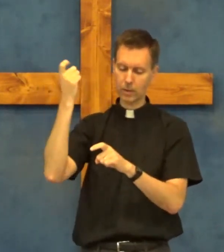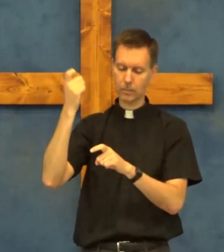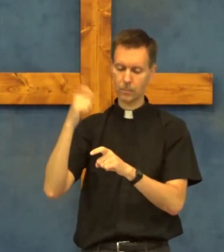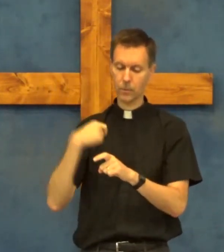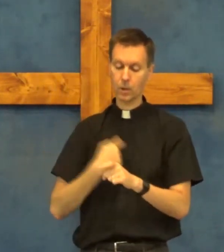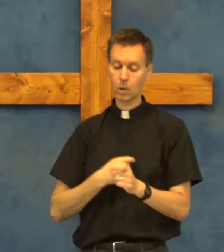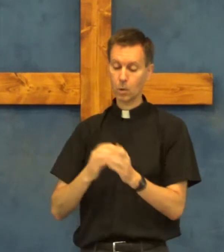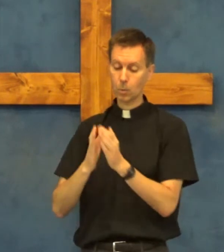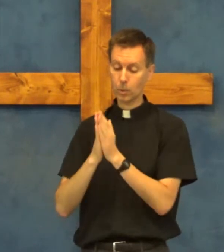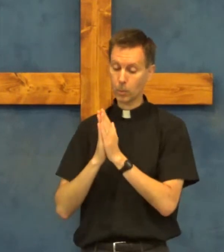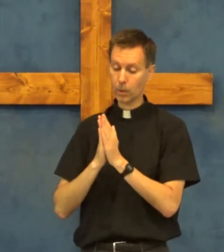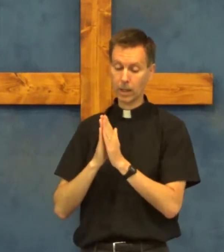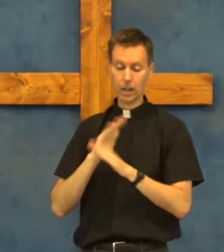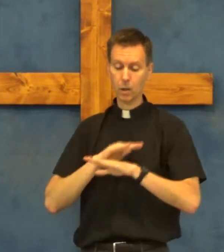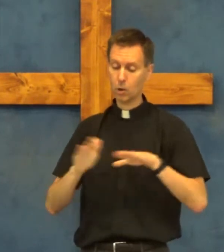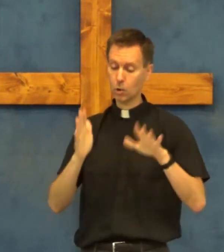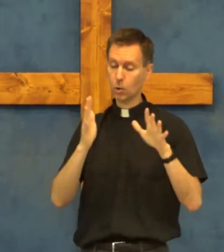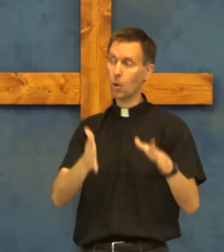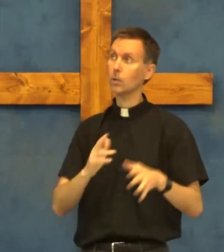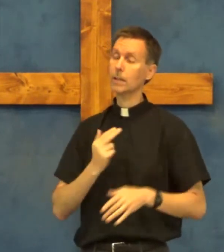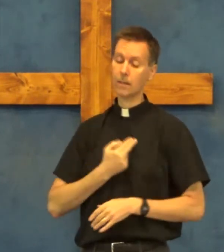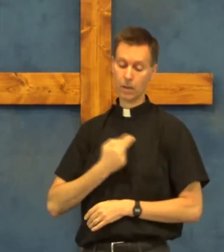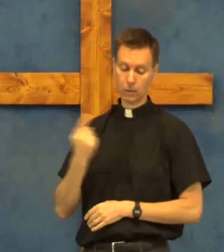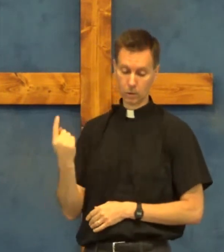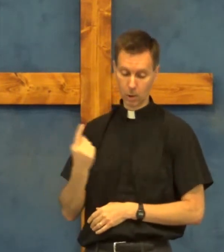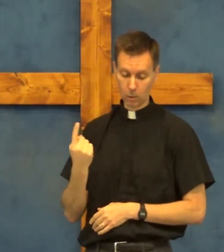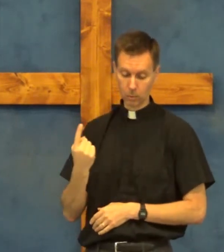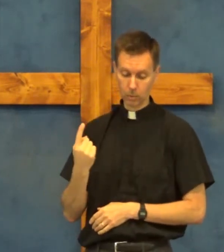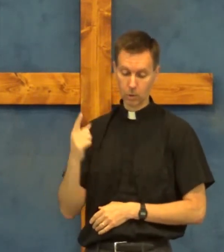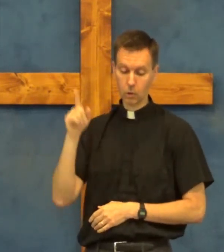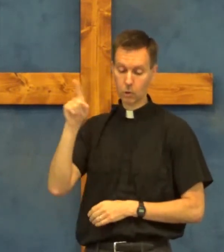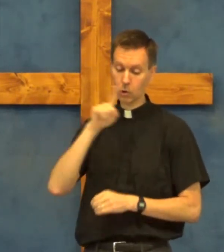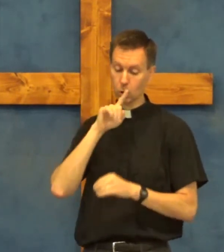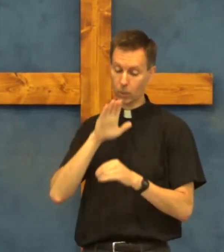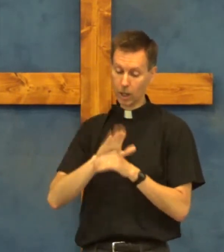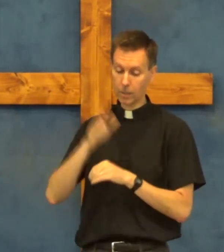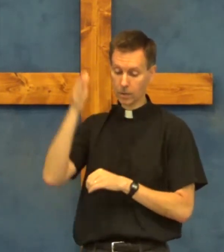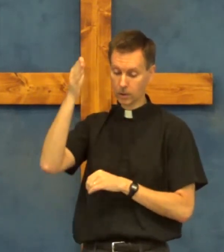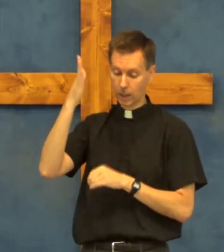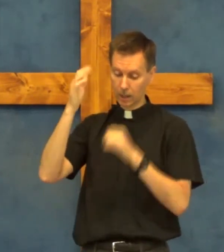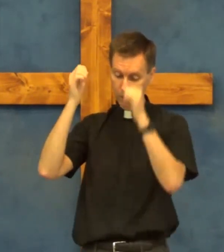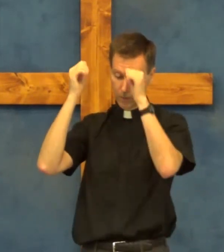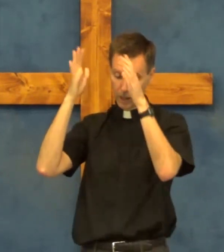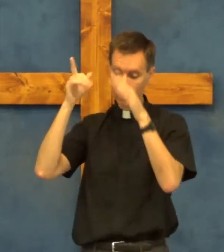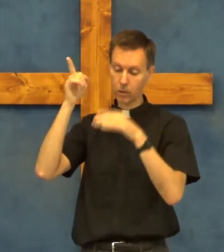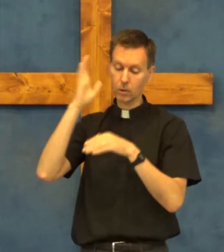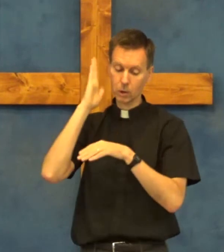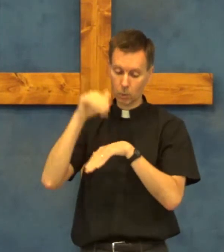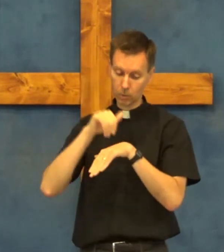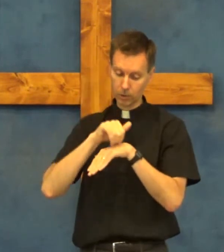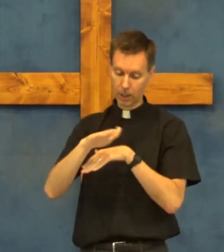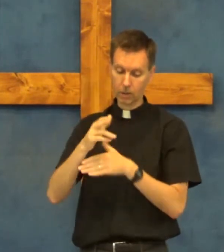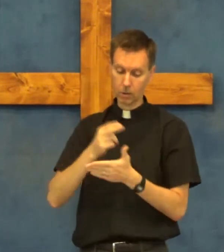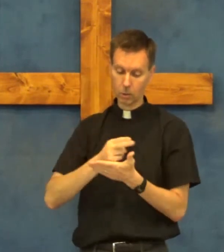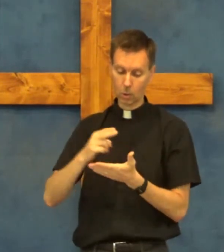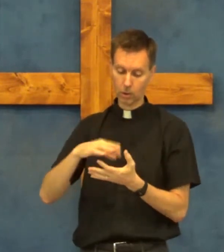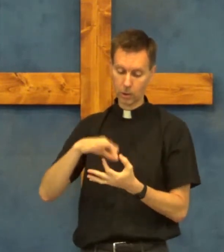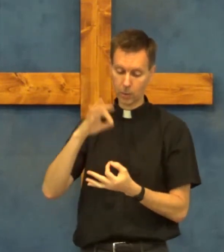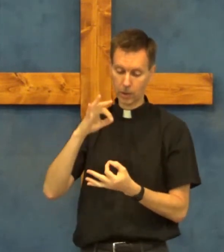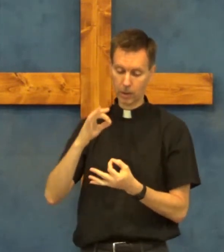we pray don't leave us alone you promised god the father you will send the holy spirit